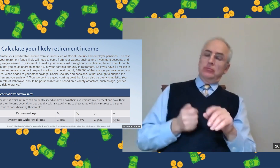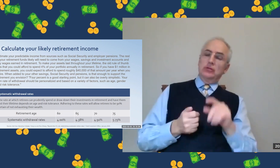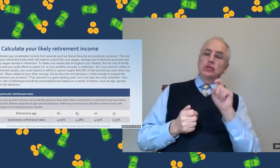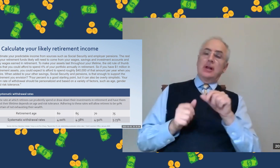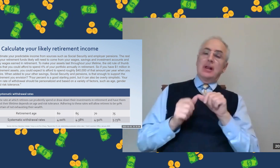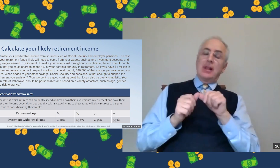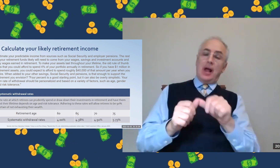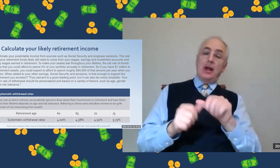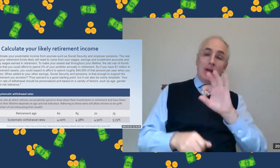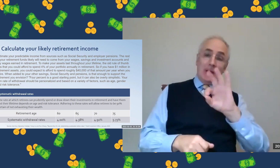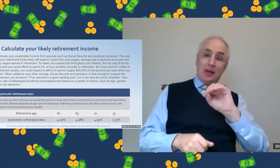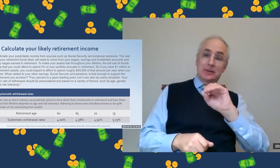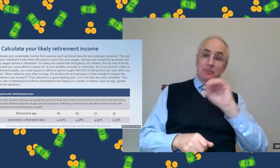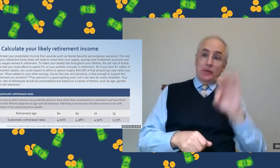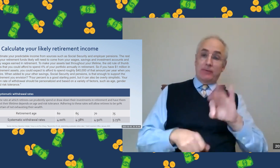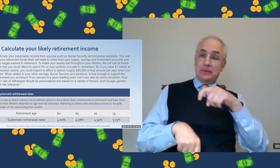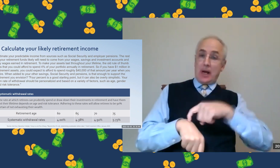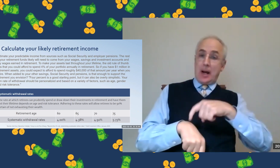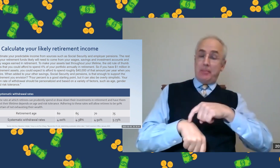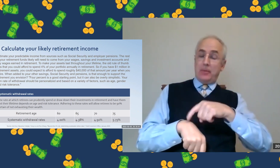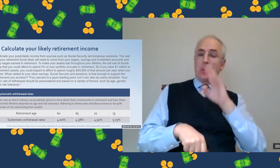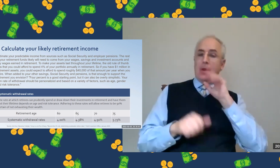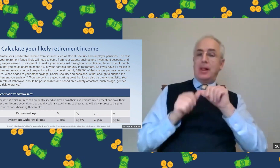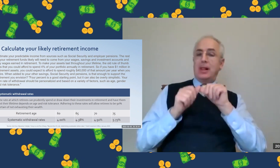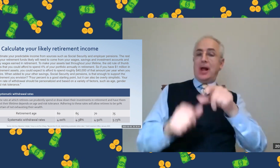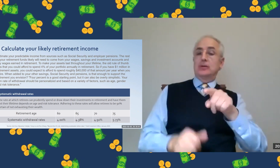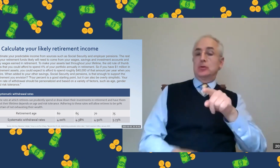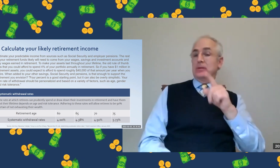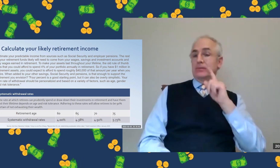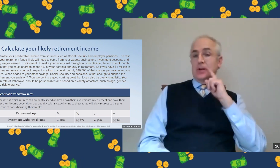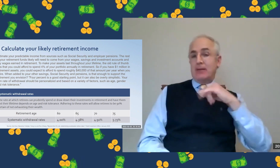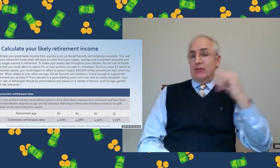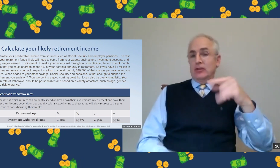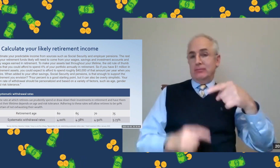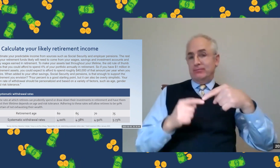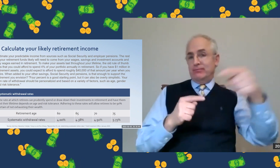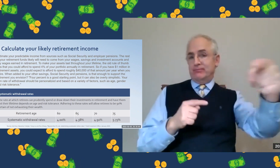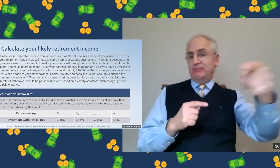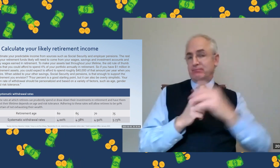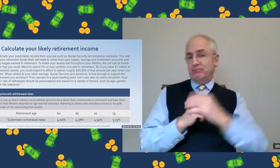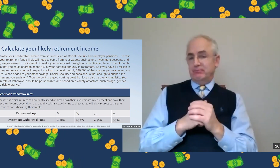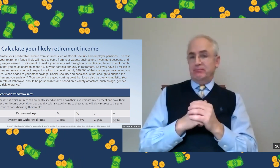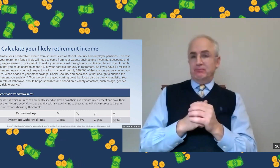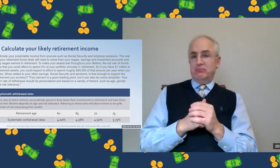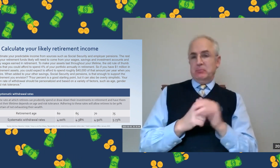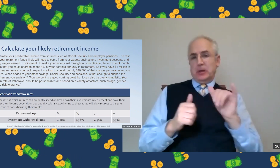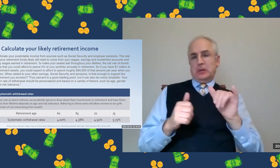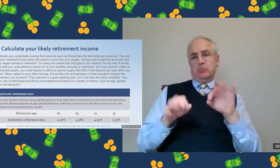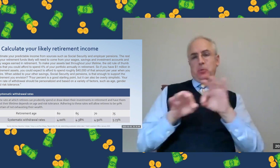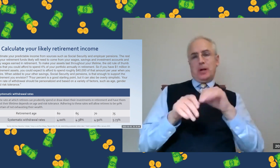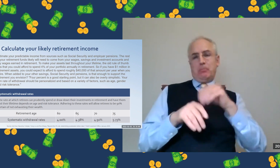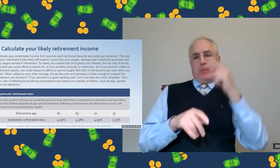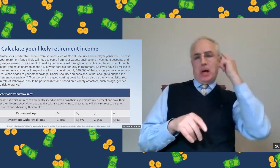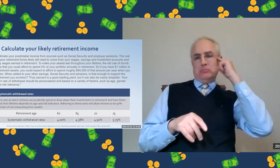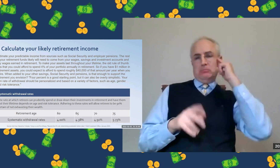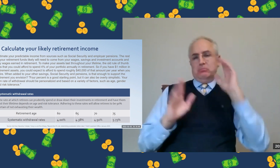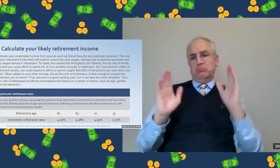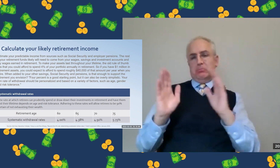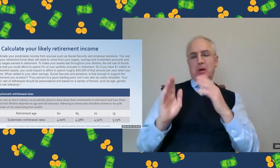things change, but 90% of the time, that 40% may last you the remainder of the years you have left.